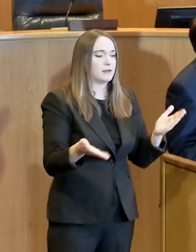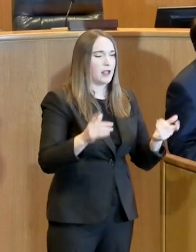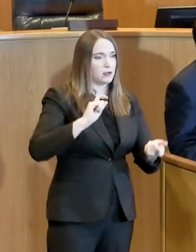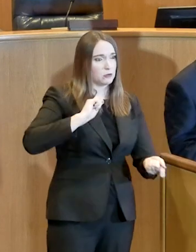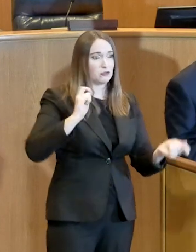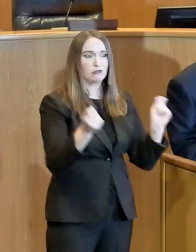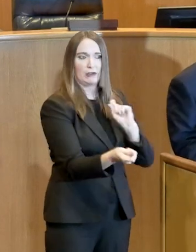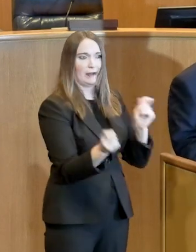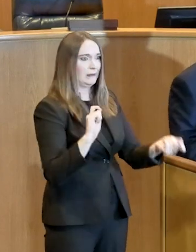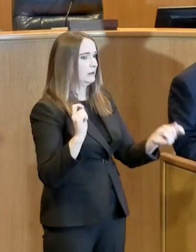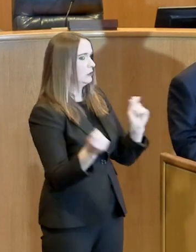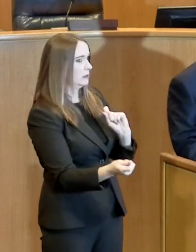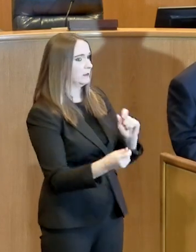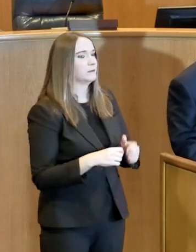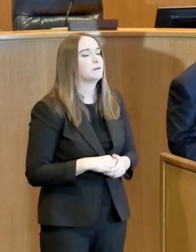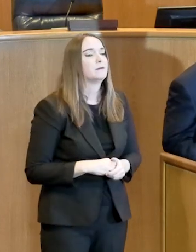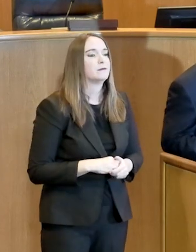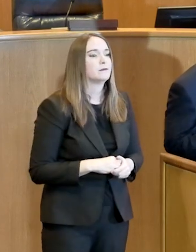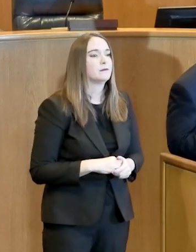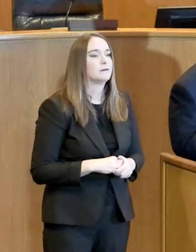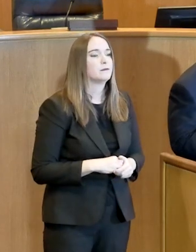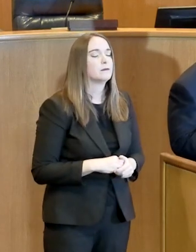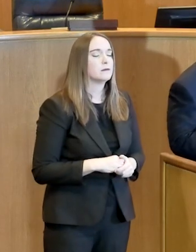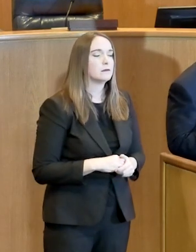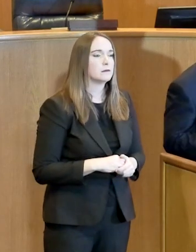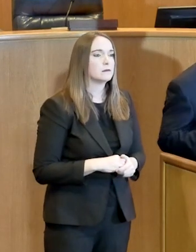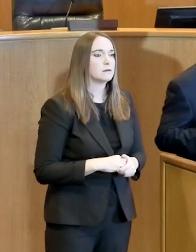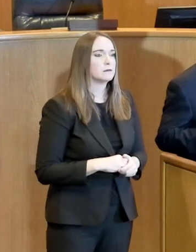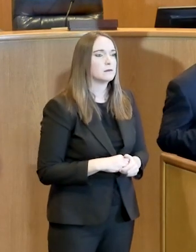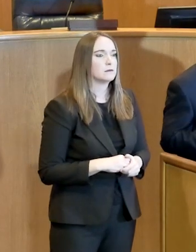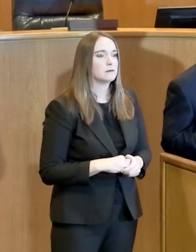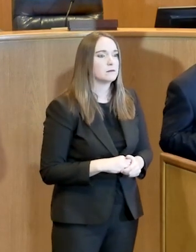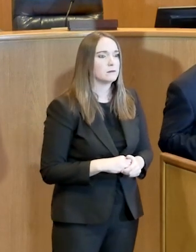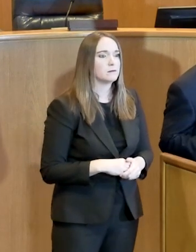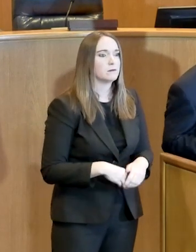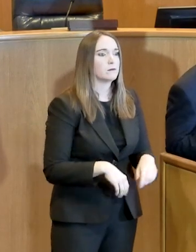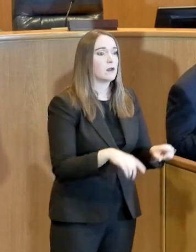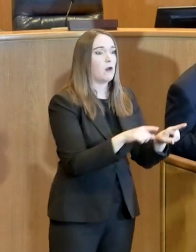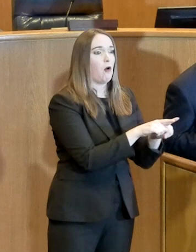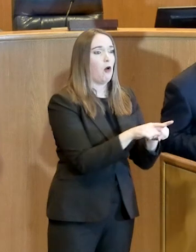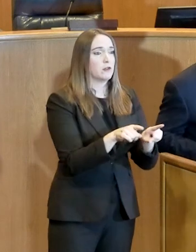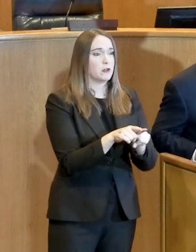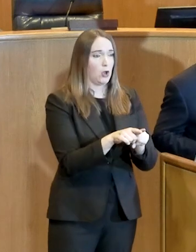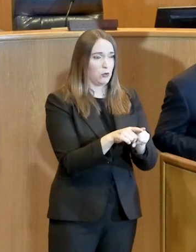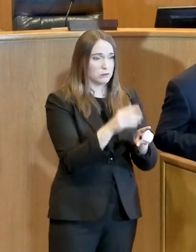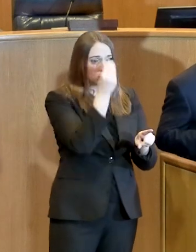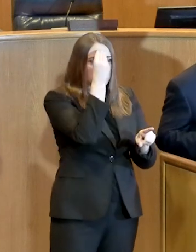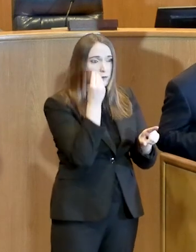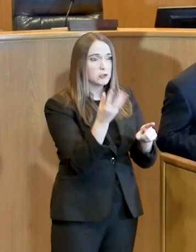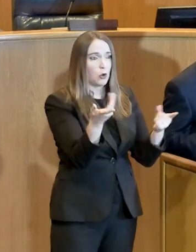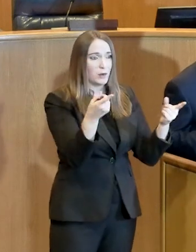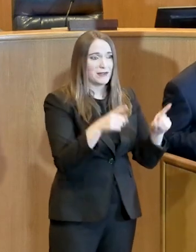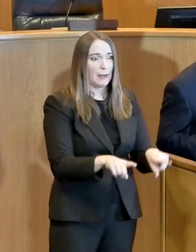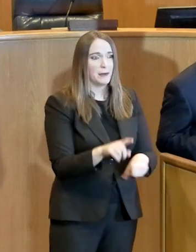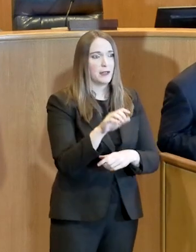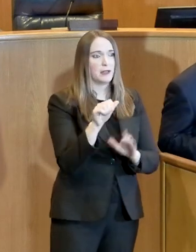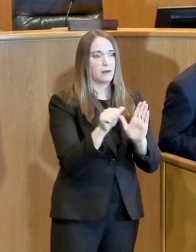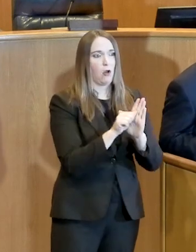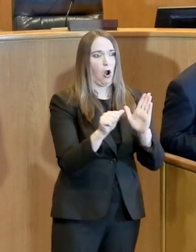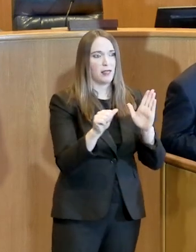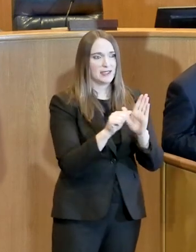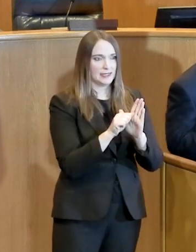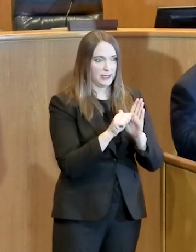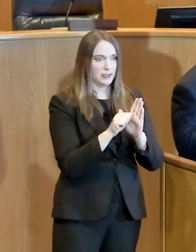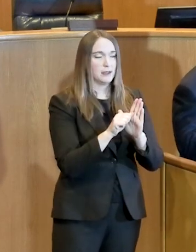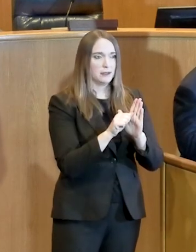Now, I also want to share with you there's something that's happening in Arlington, and I bet it's happening in these other cities, but it's so